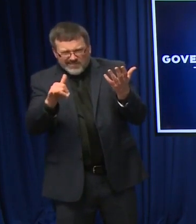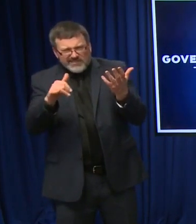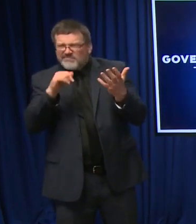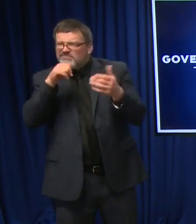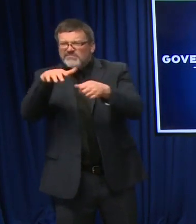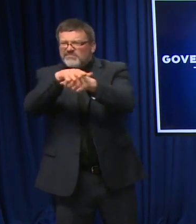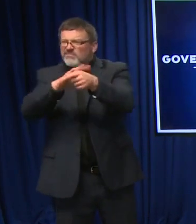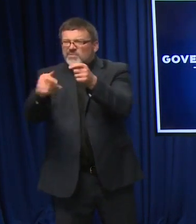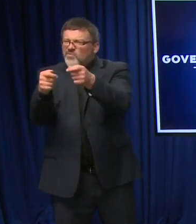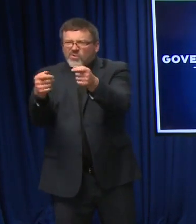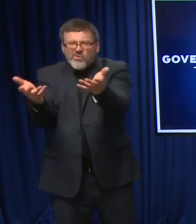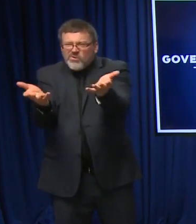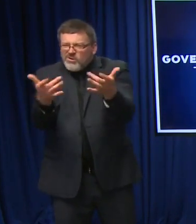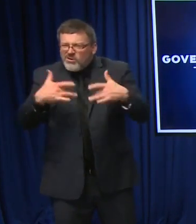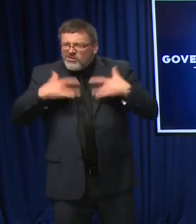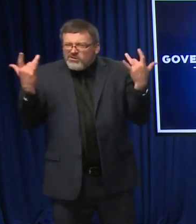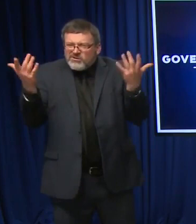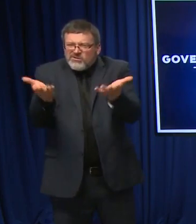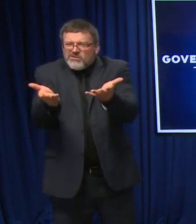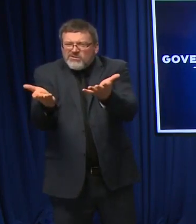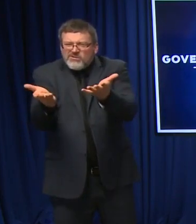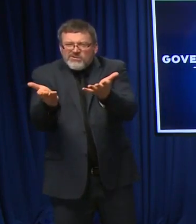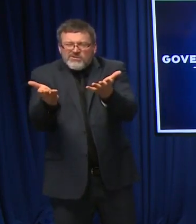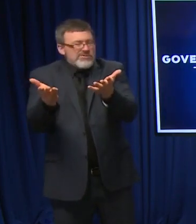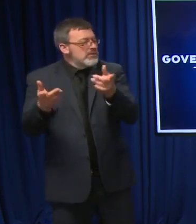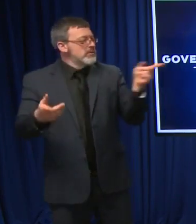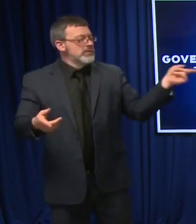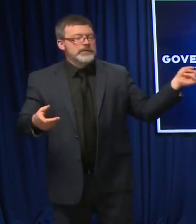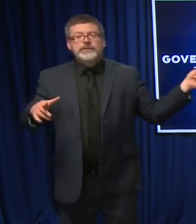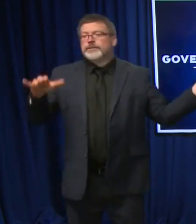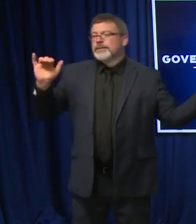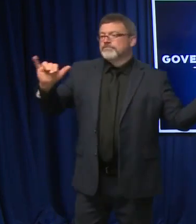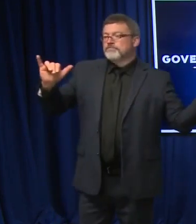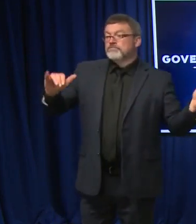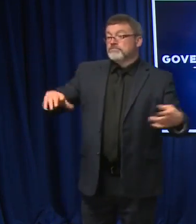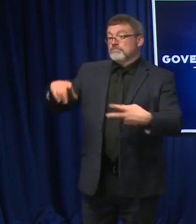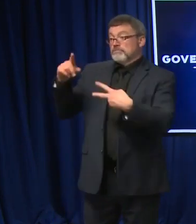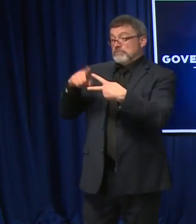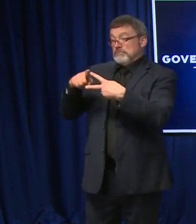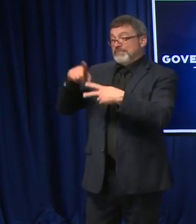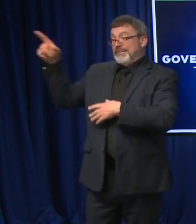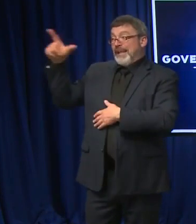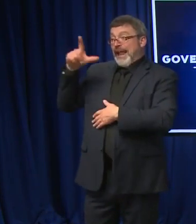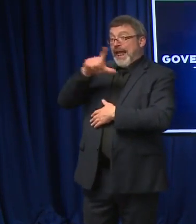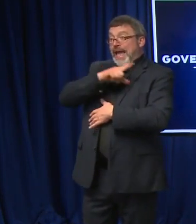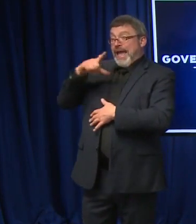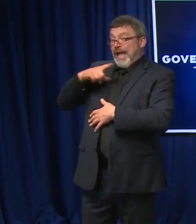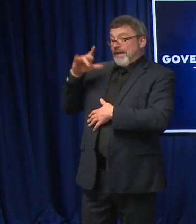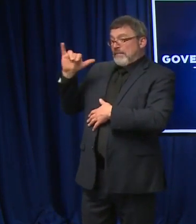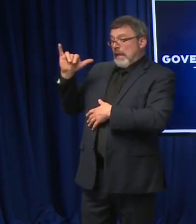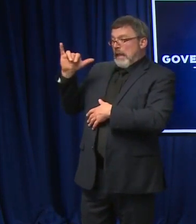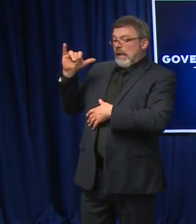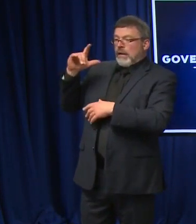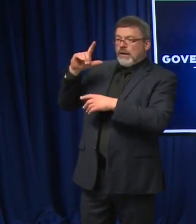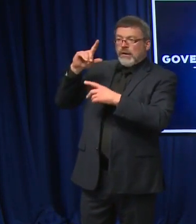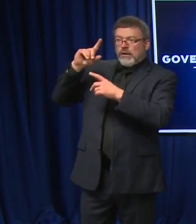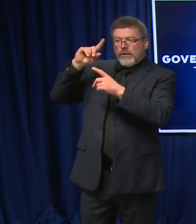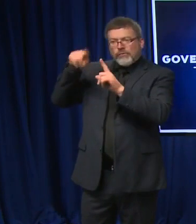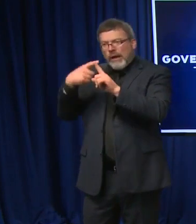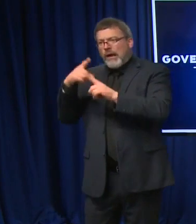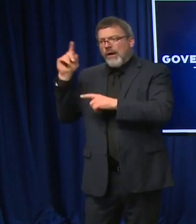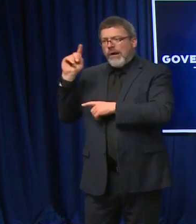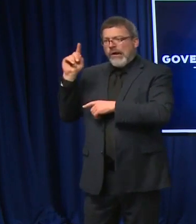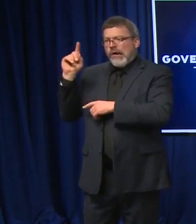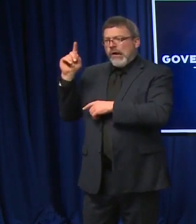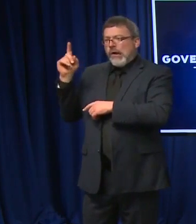Sure. So first, in terms of the legislature, again, where and when the legislature meets, that's really completely up to the legislature. I